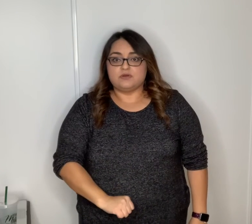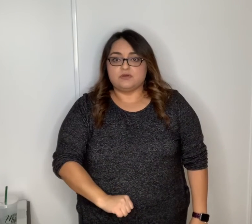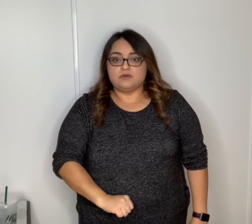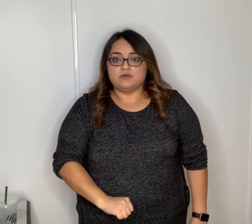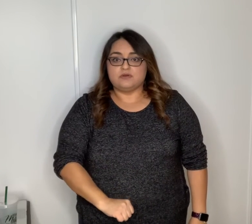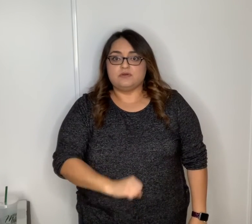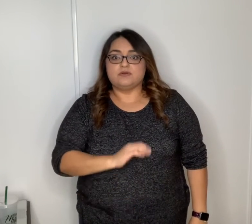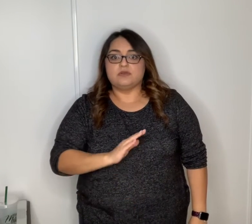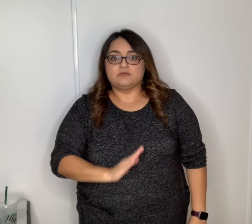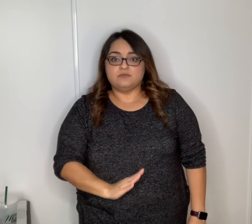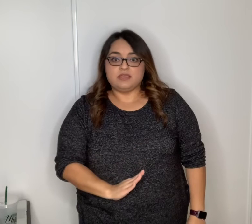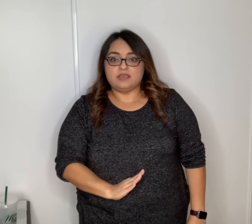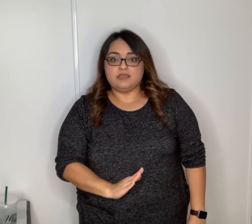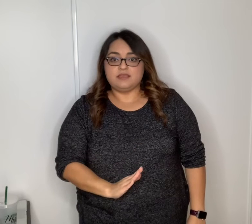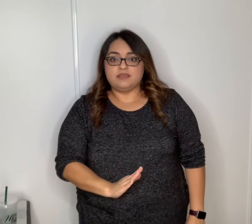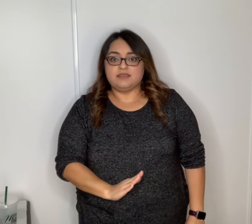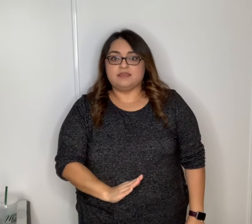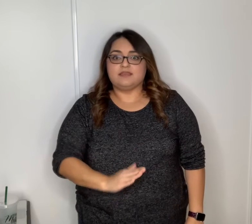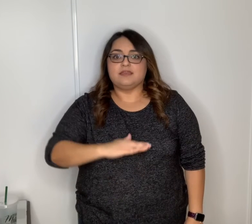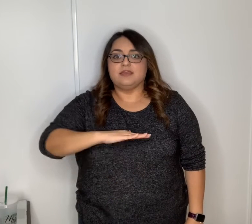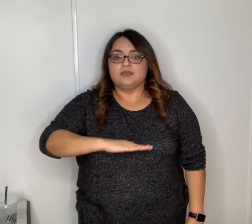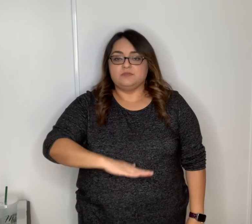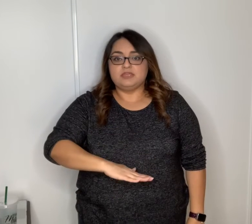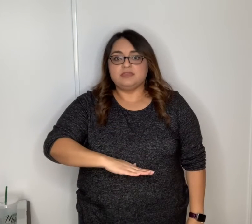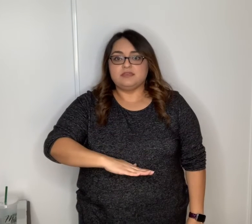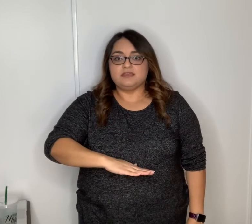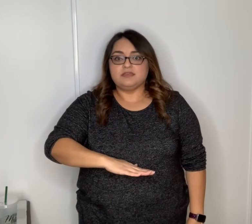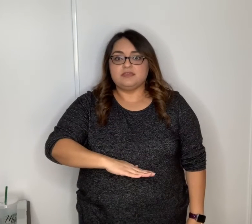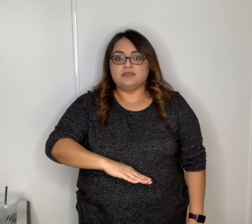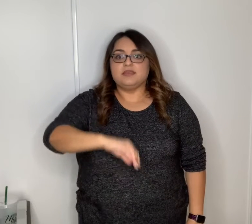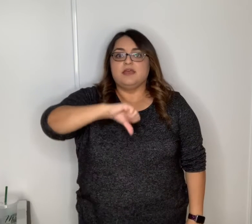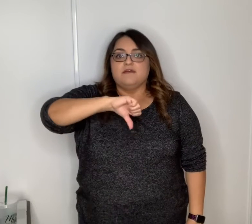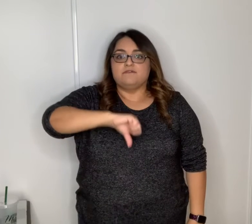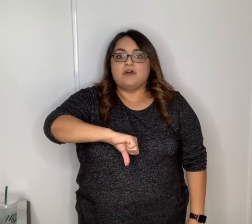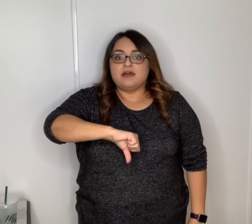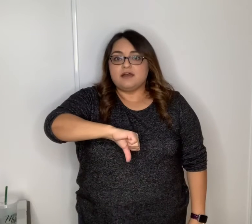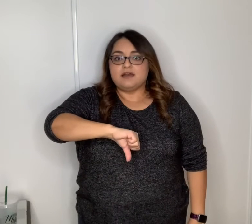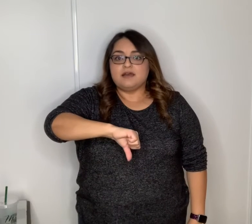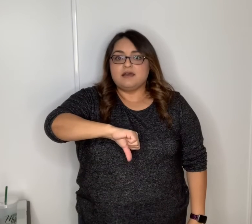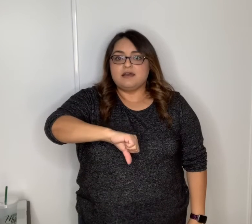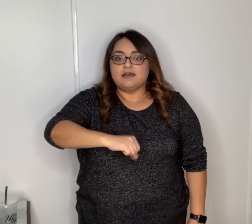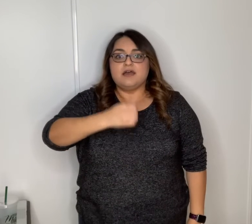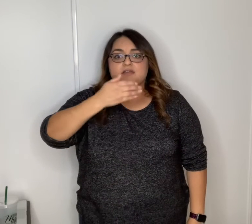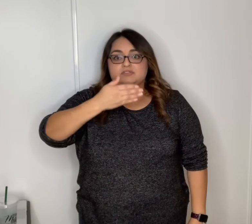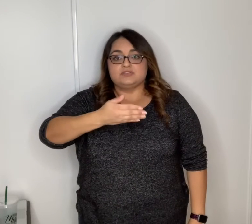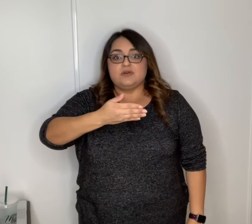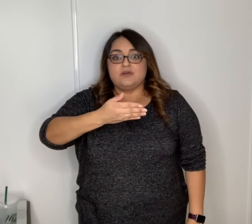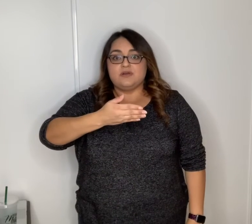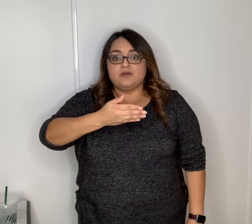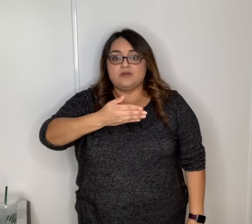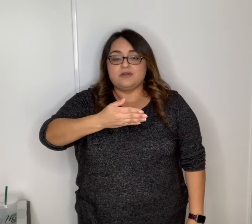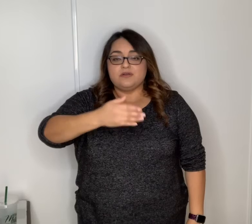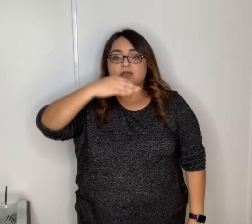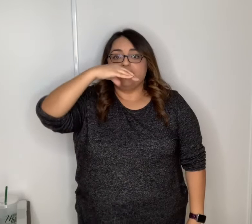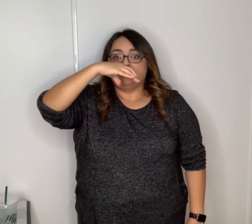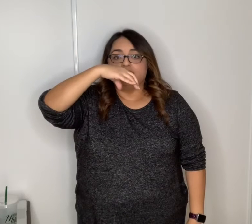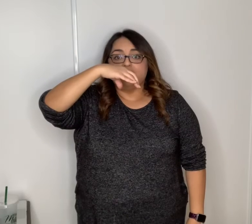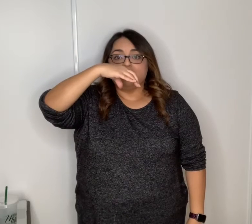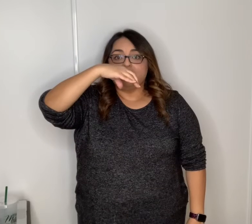re mi fa sol la